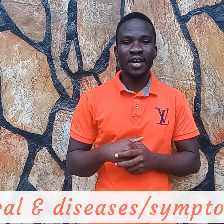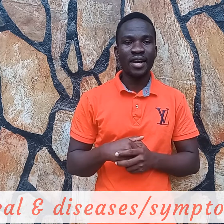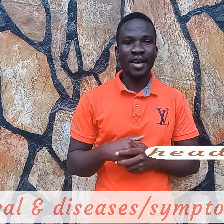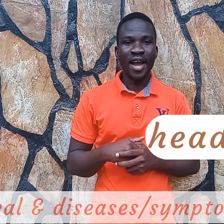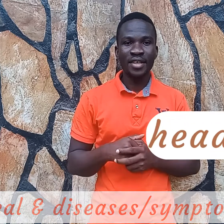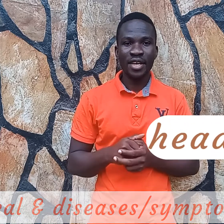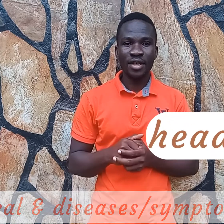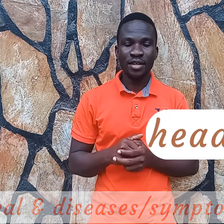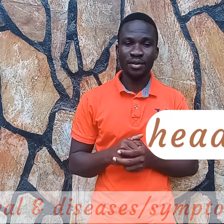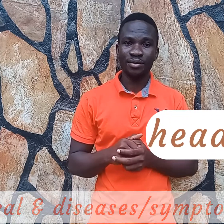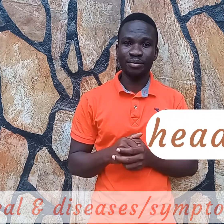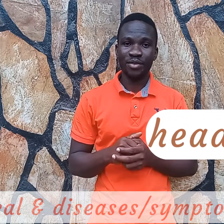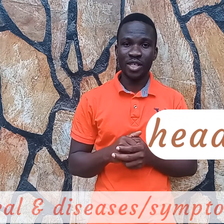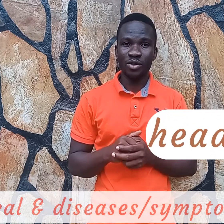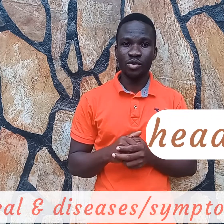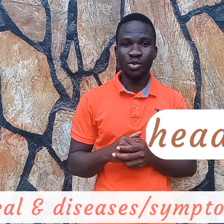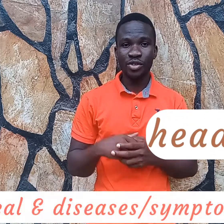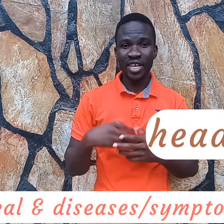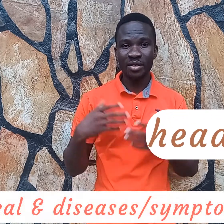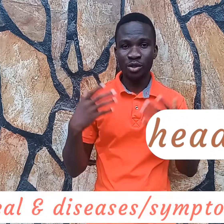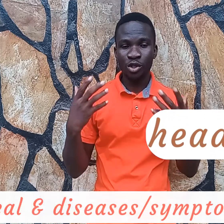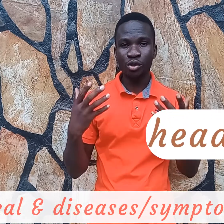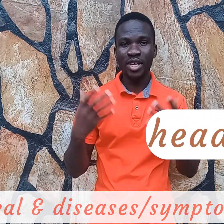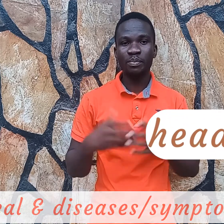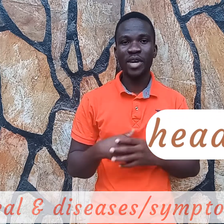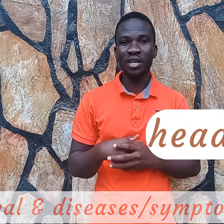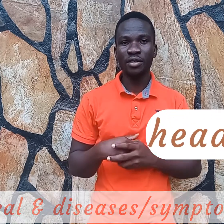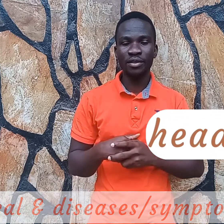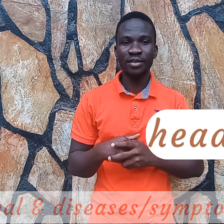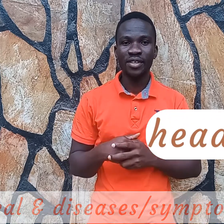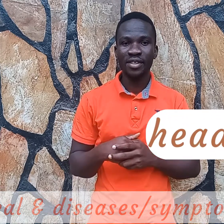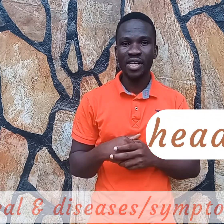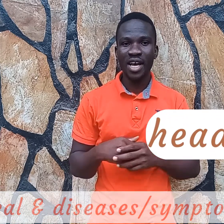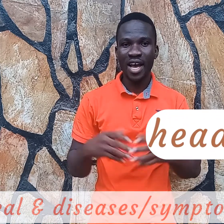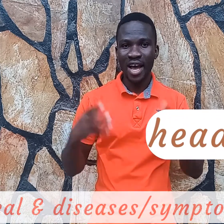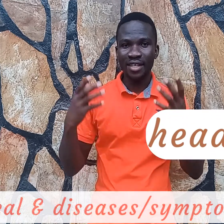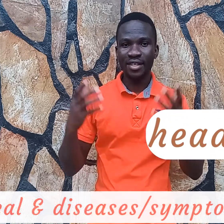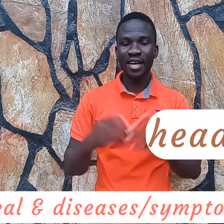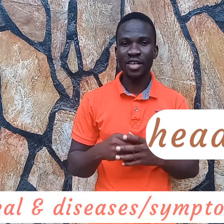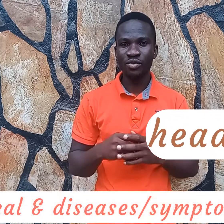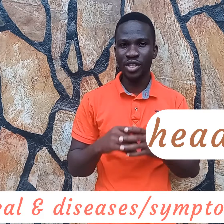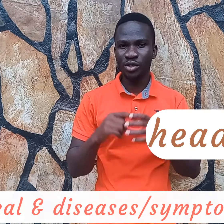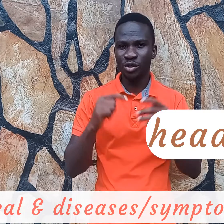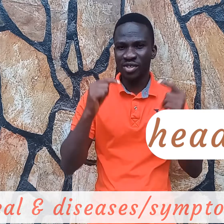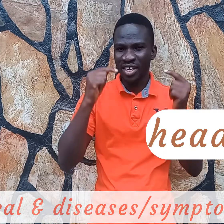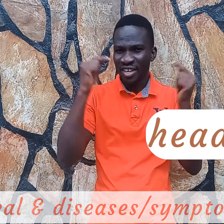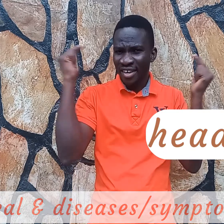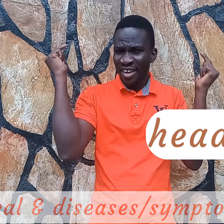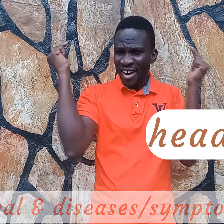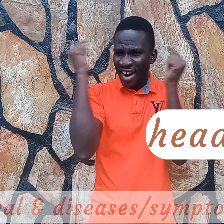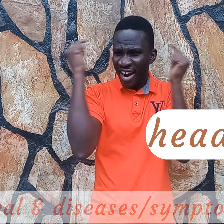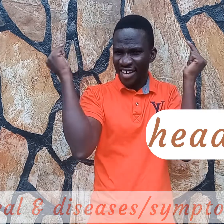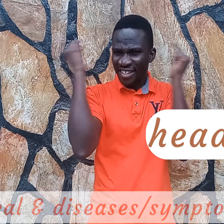head ache this is how you show the pain at the head written so we say headache